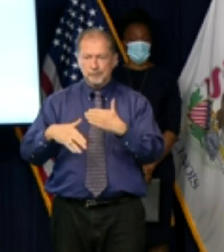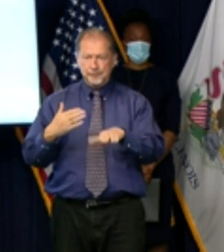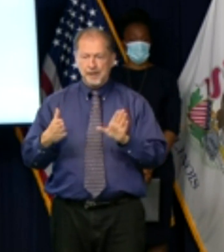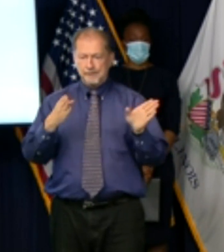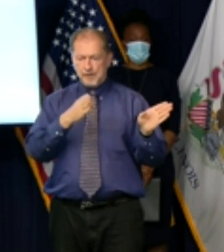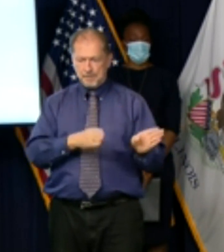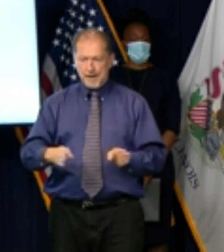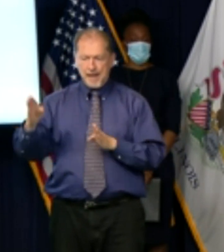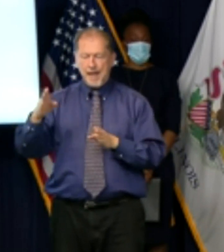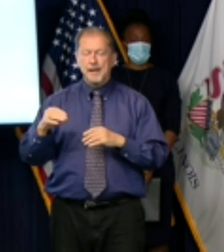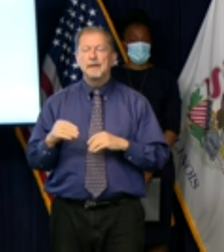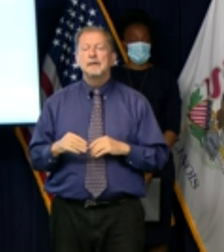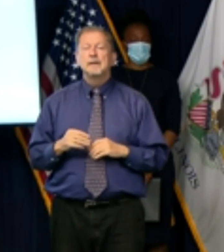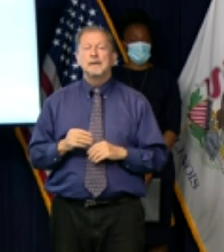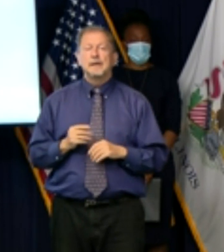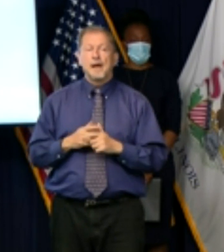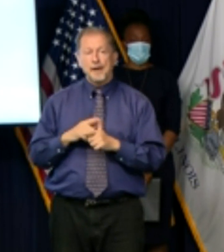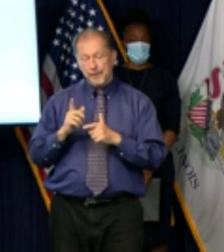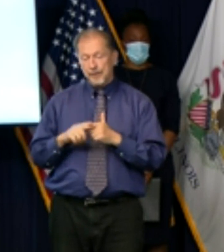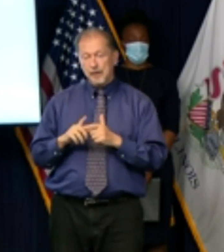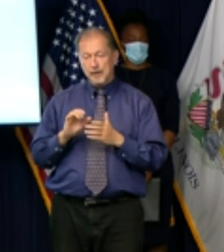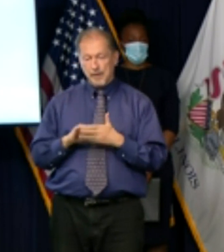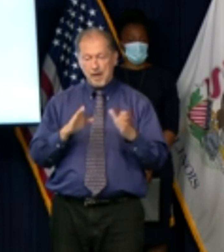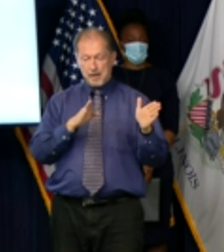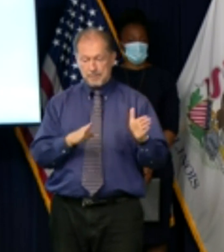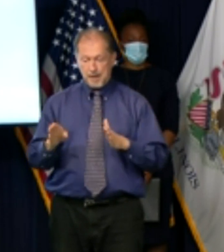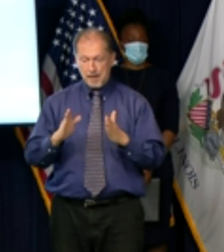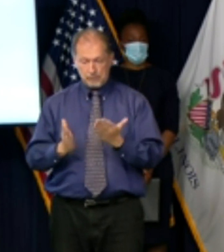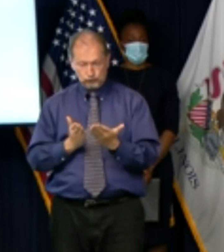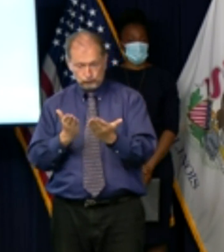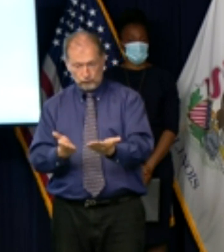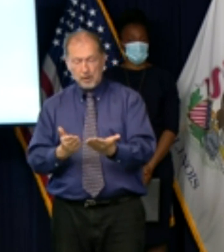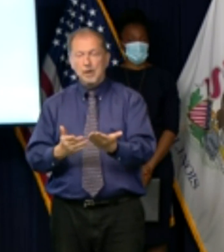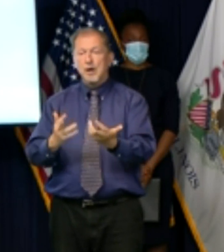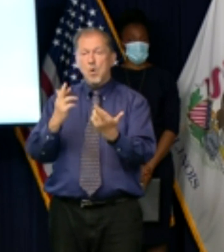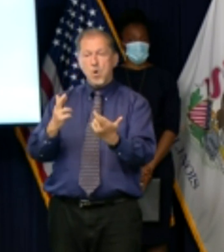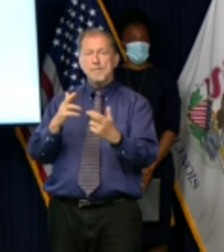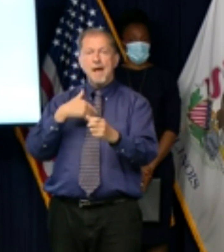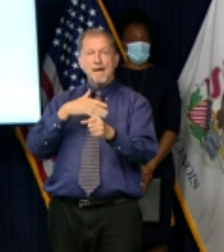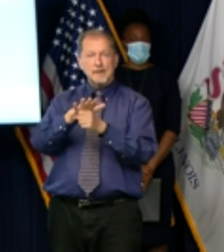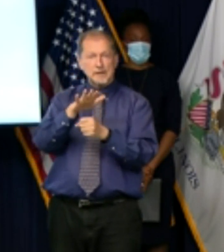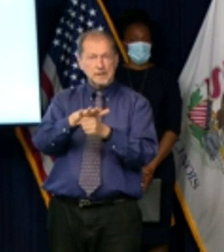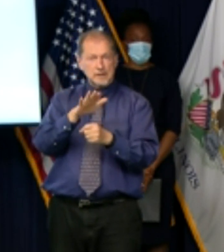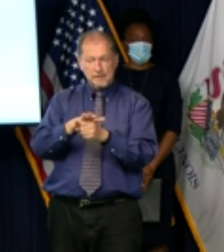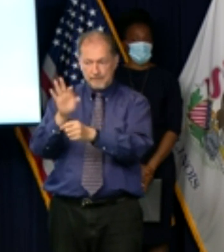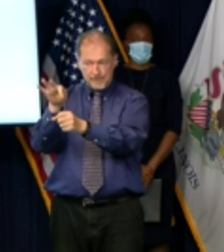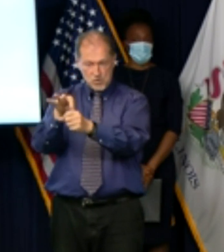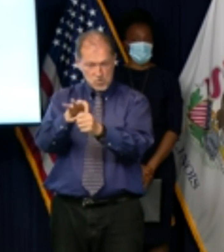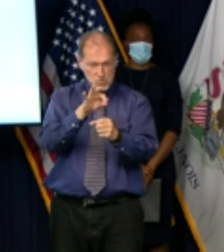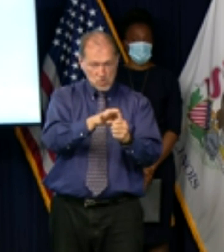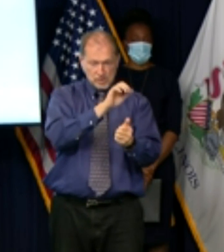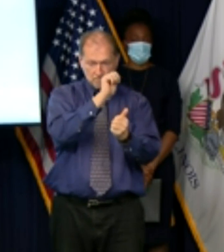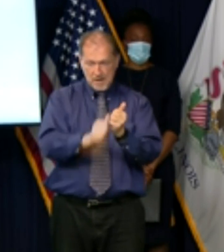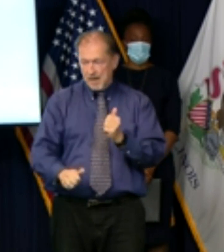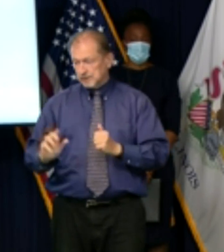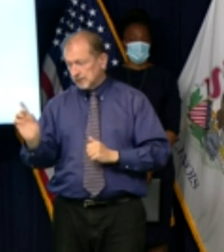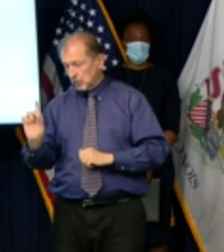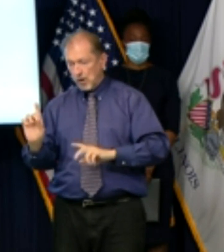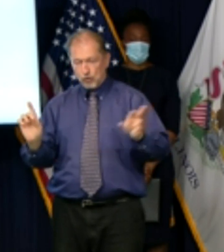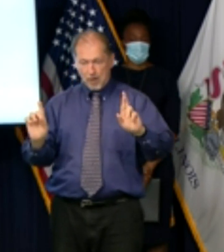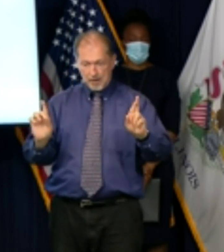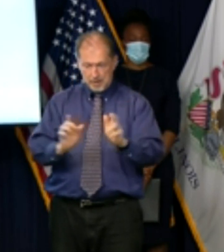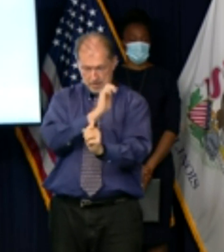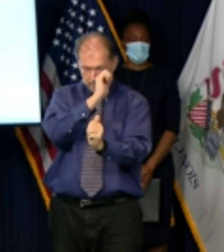plan that plan will be something that will i hope garner support from both sides of the aisle